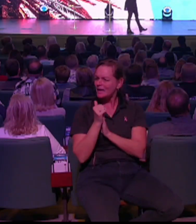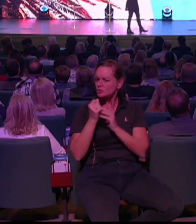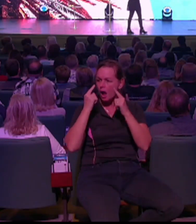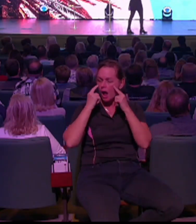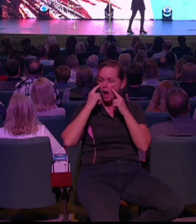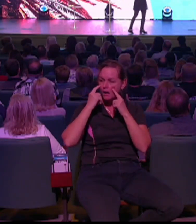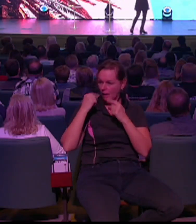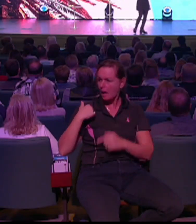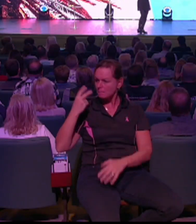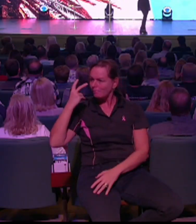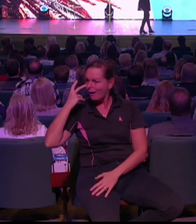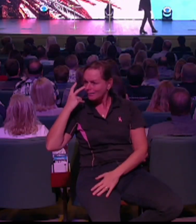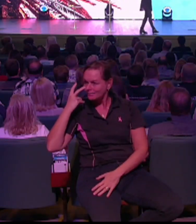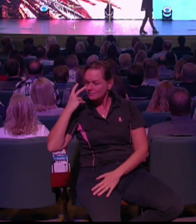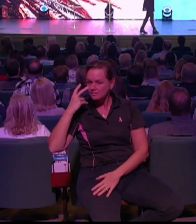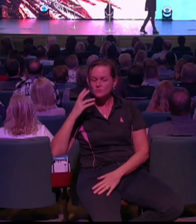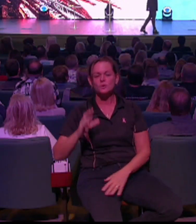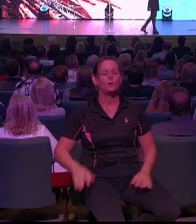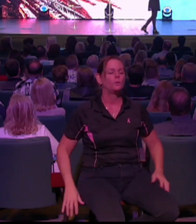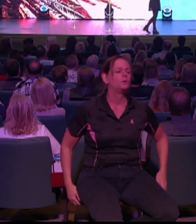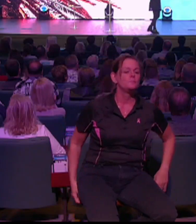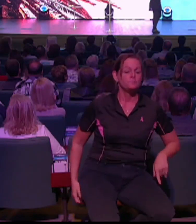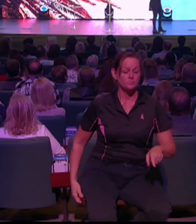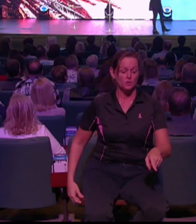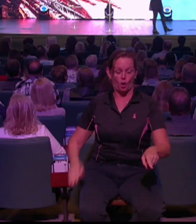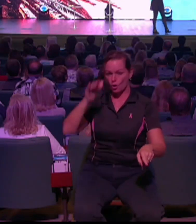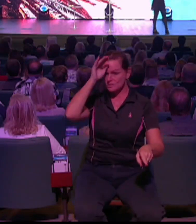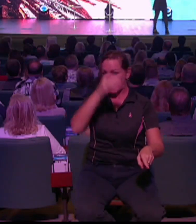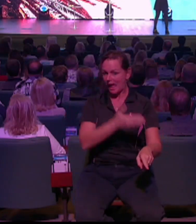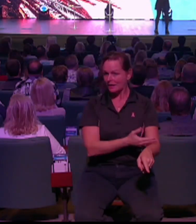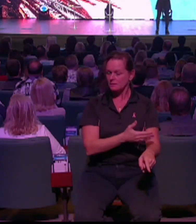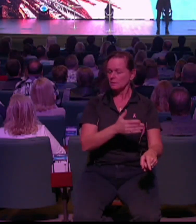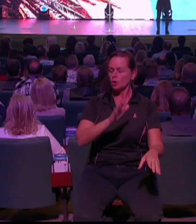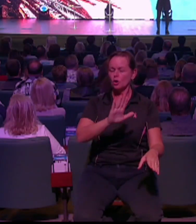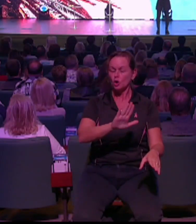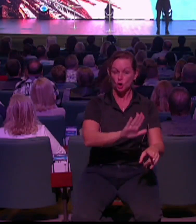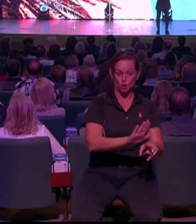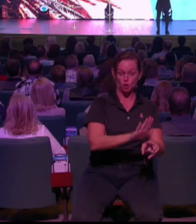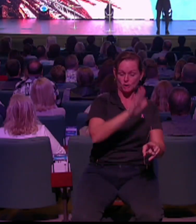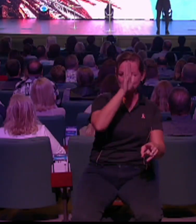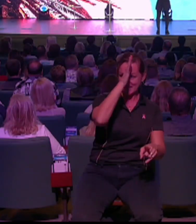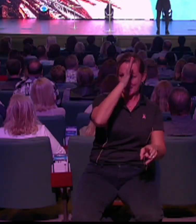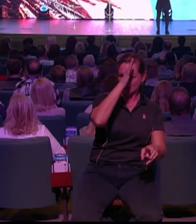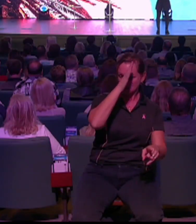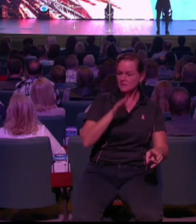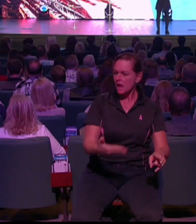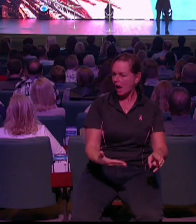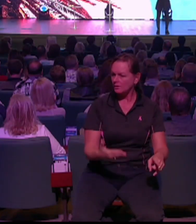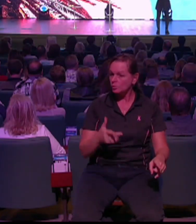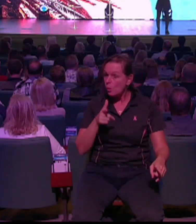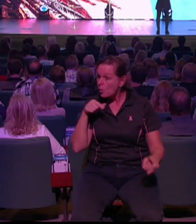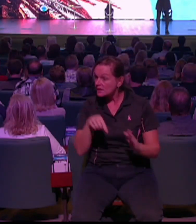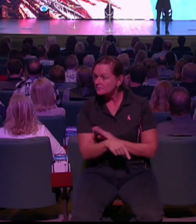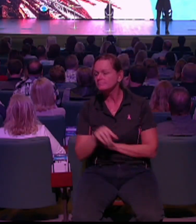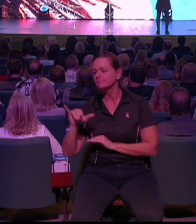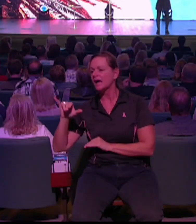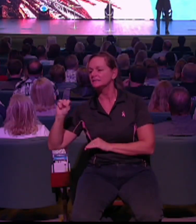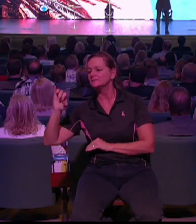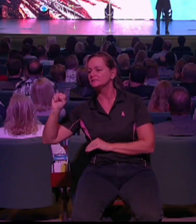dad, who had been killed by ISIS. I didn't get to talk to her mom when I was there. But I thought I can go